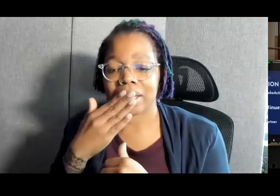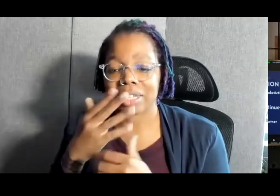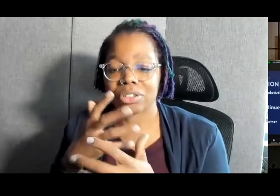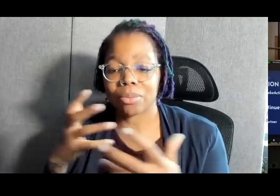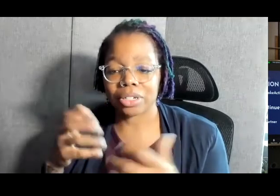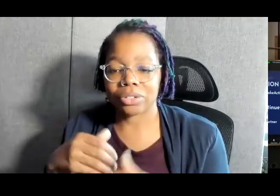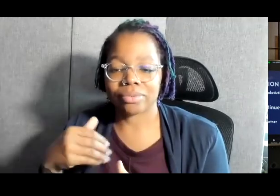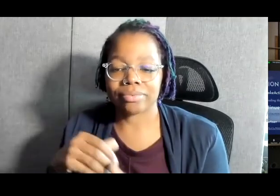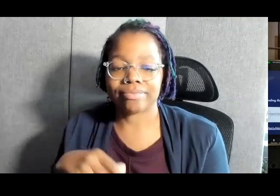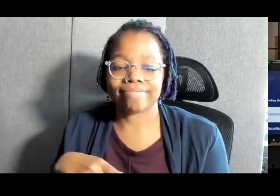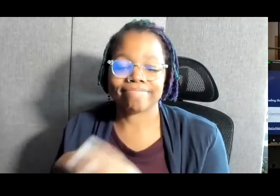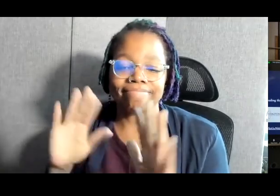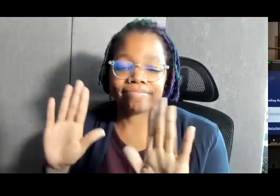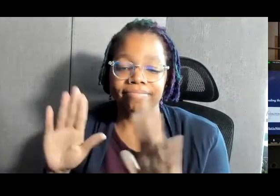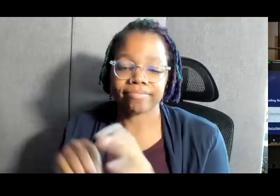much. I wish you all.